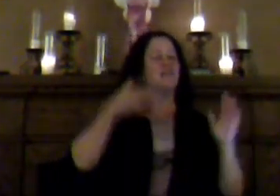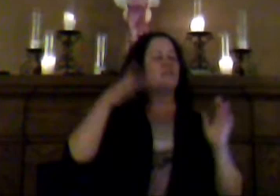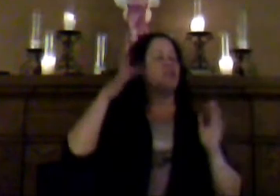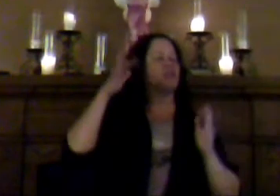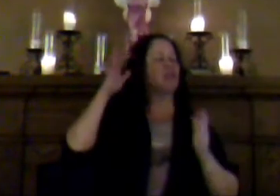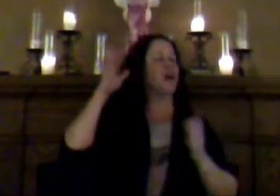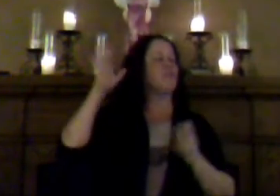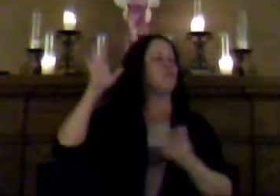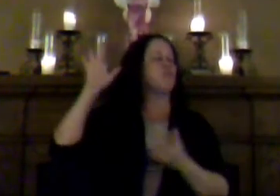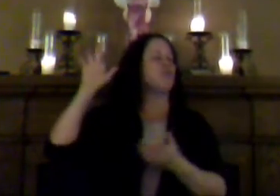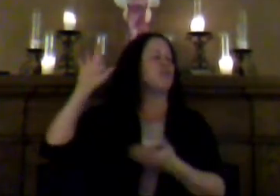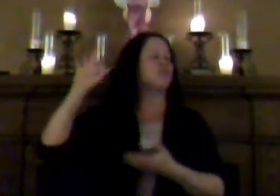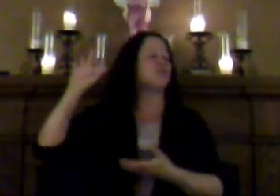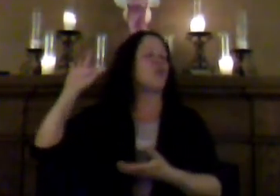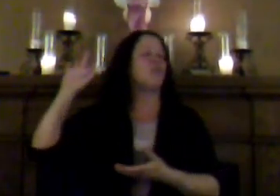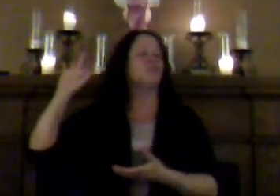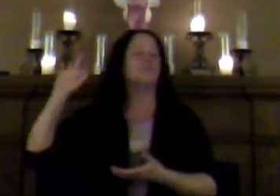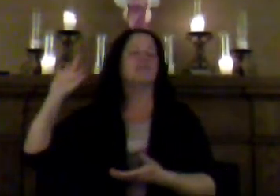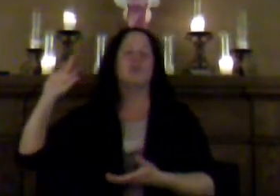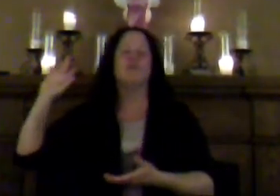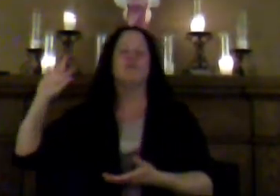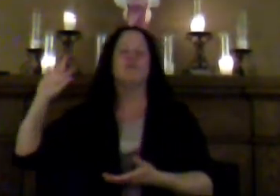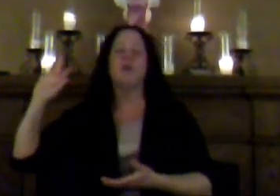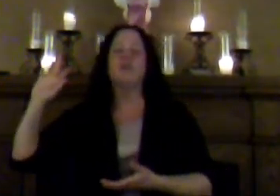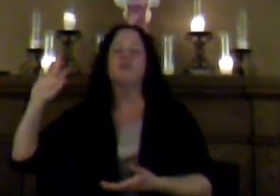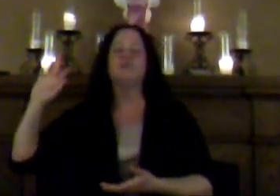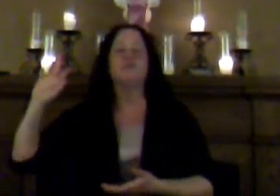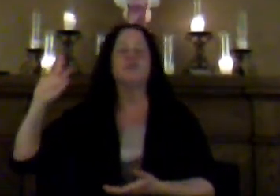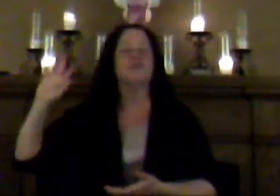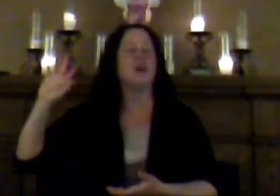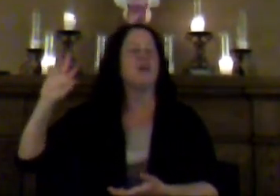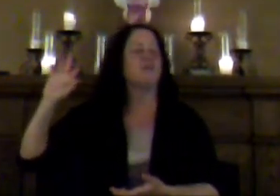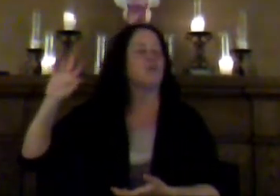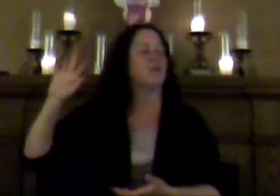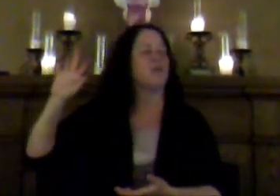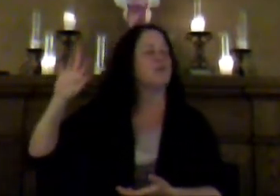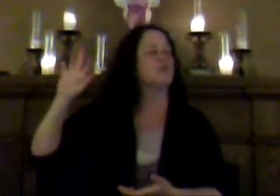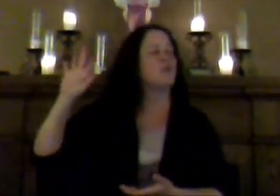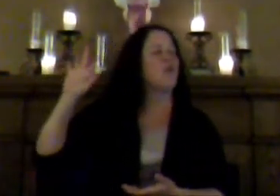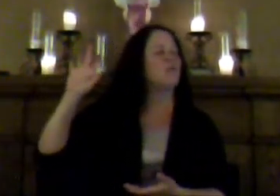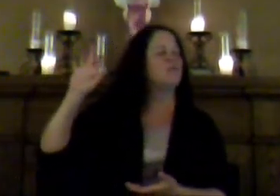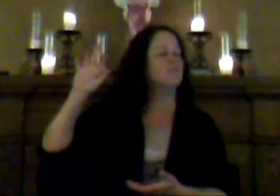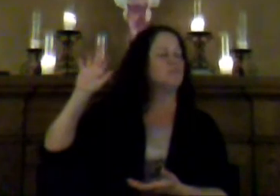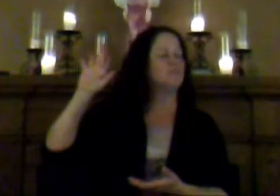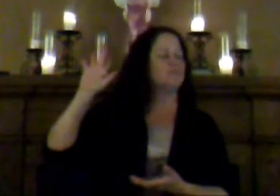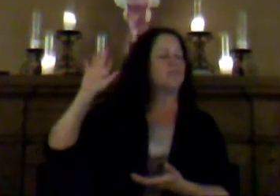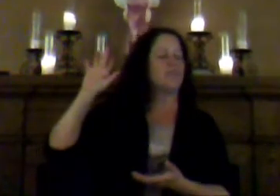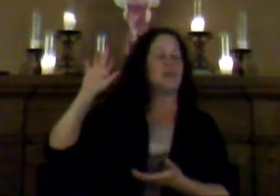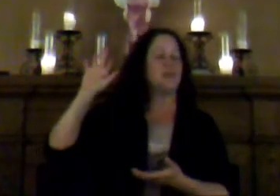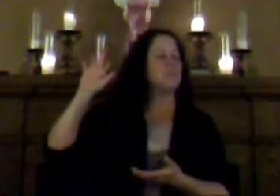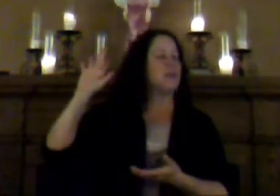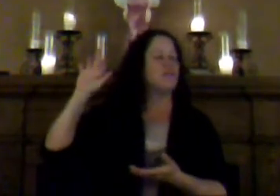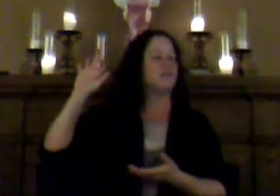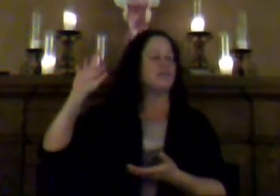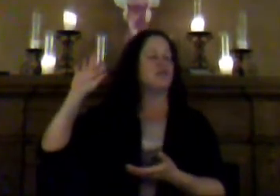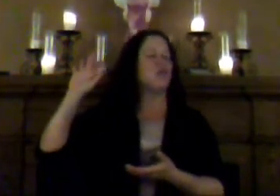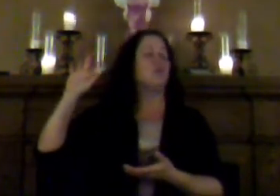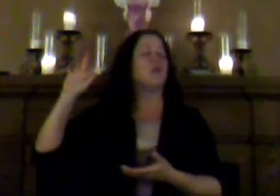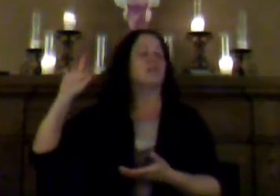Never feel sorry for another soul. For when you feel sorry for another soul, that benefits no one.